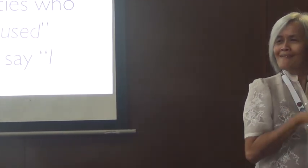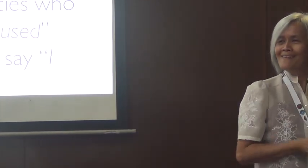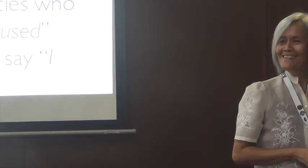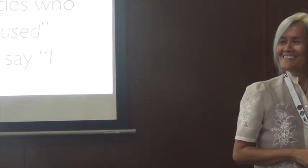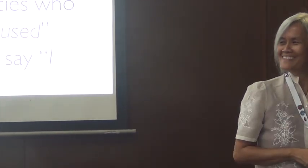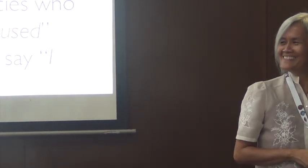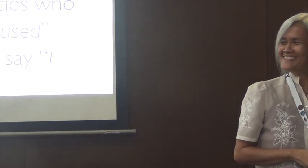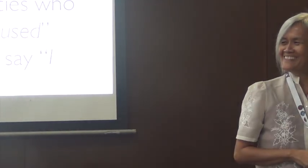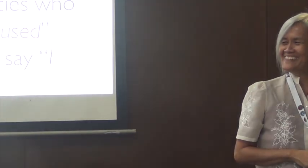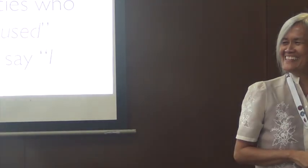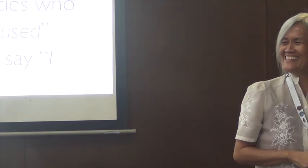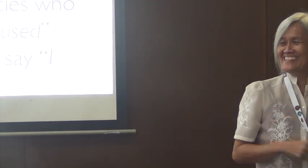FSL.